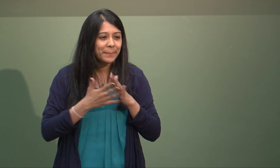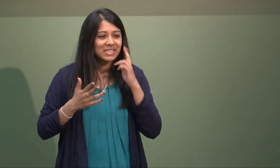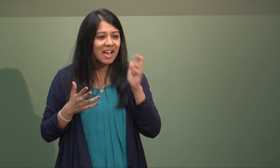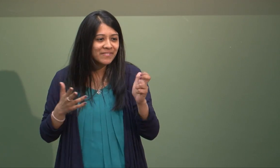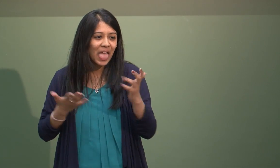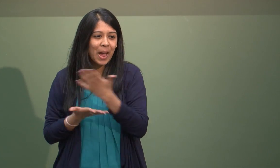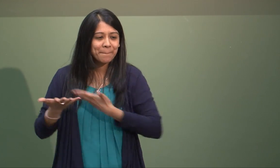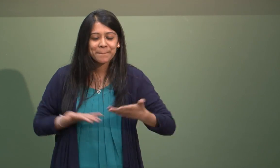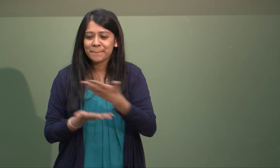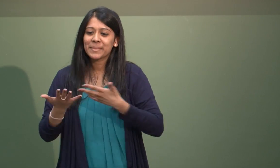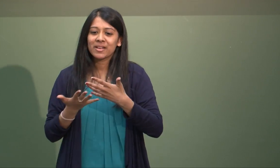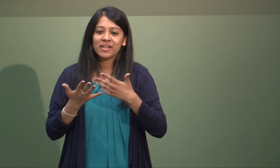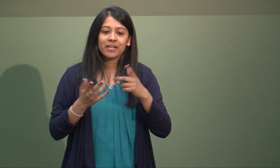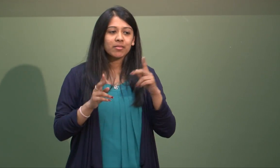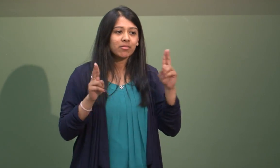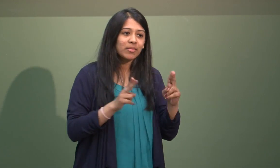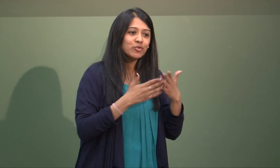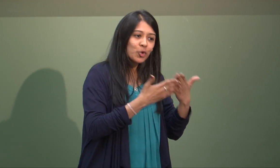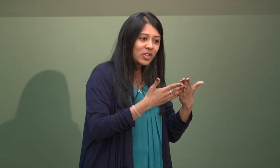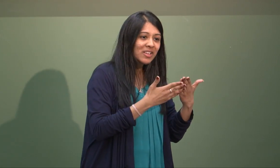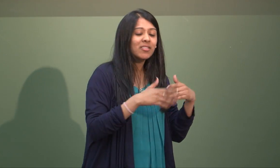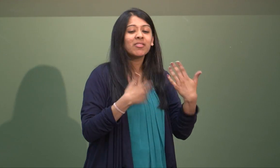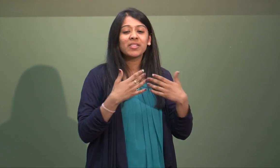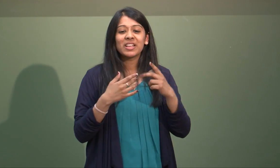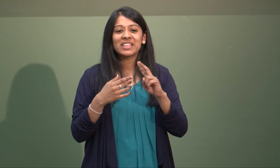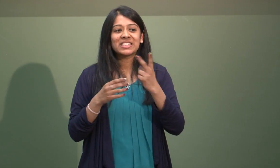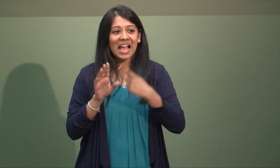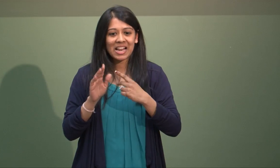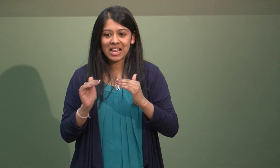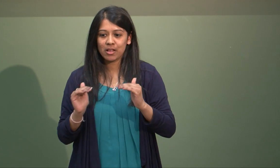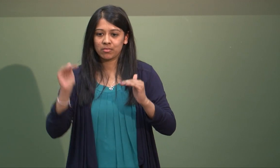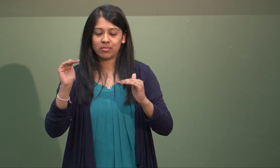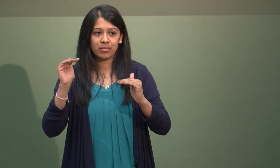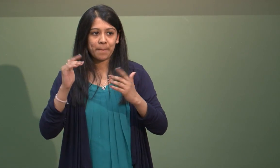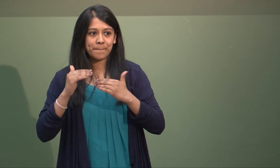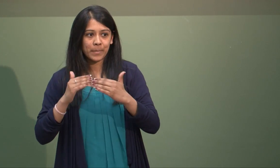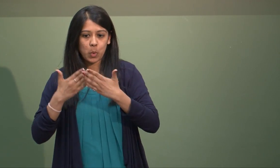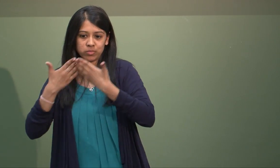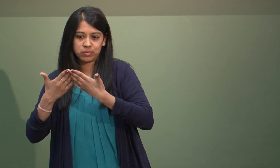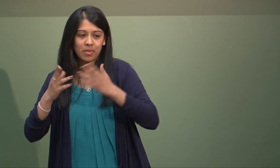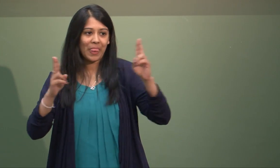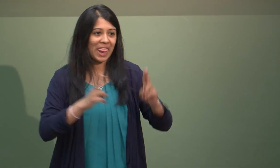life and mixing with people and also studying at the same time. The second year,